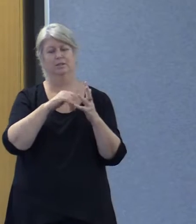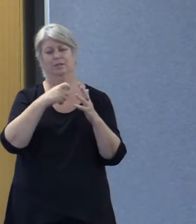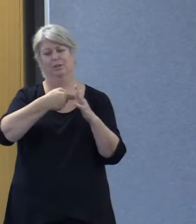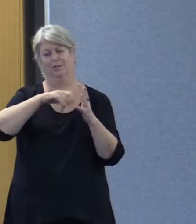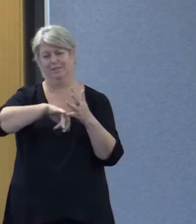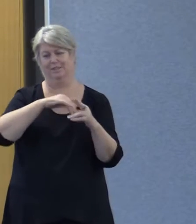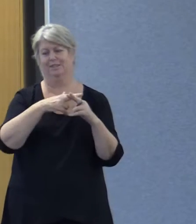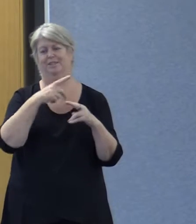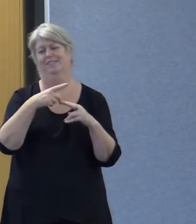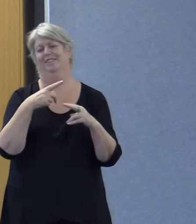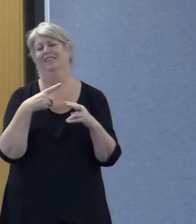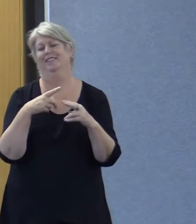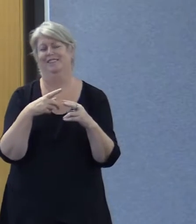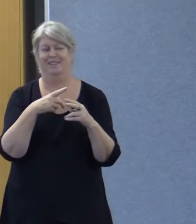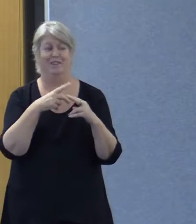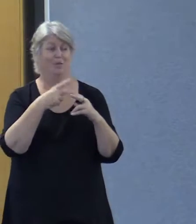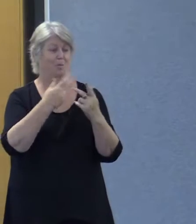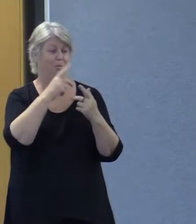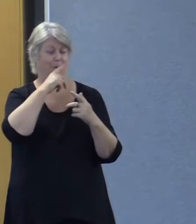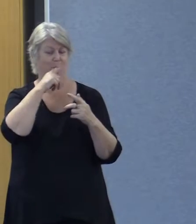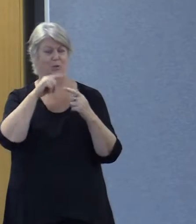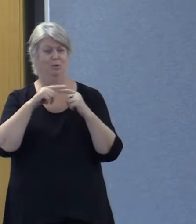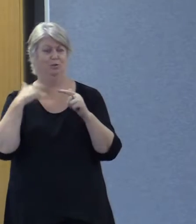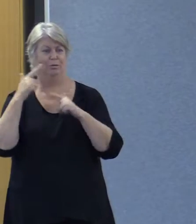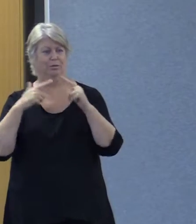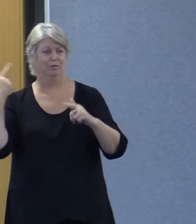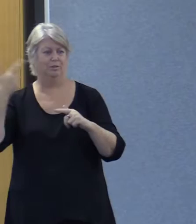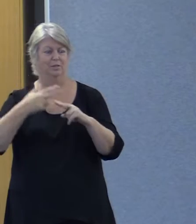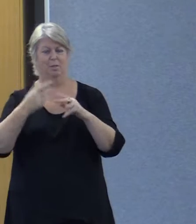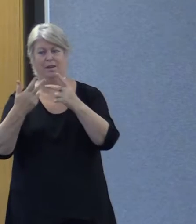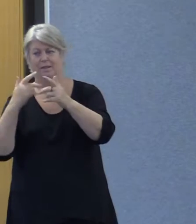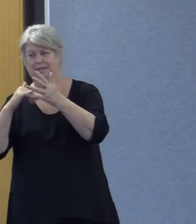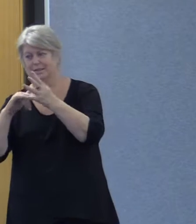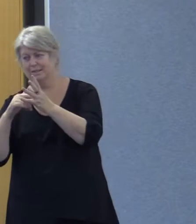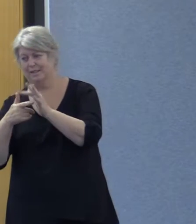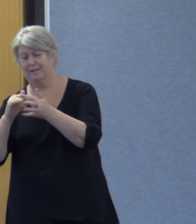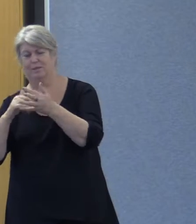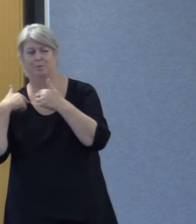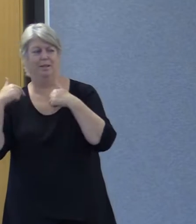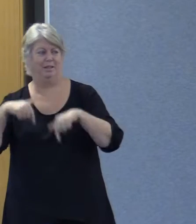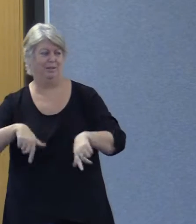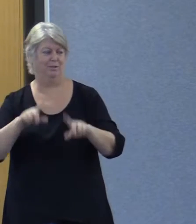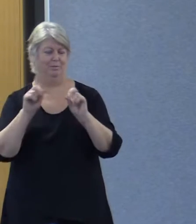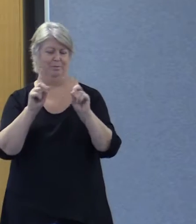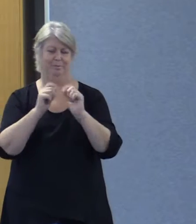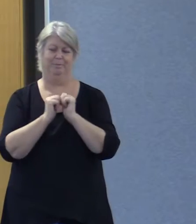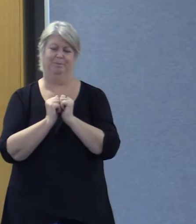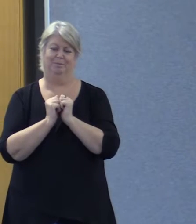to those of you who've travelled a long way some of us some of you interstate to be with us today thank you